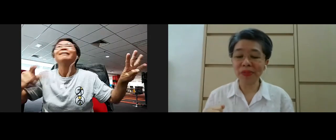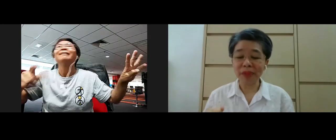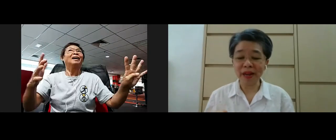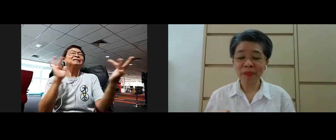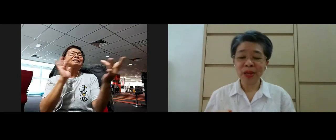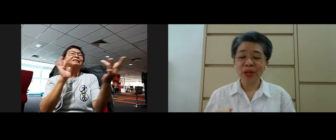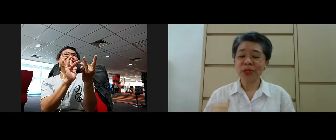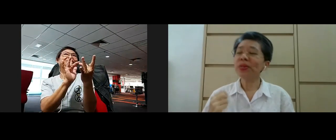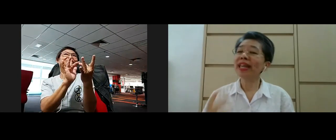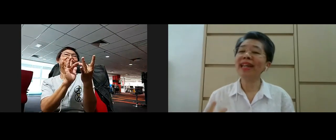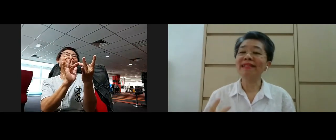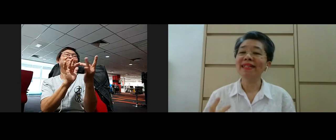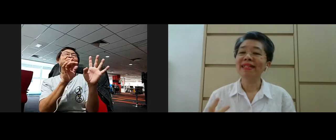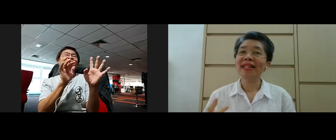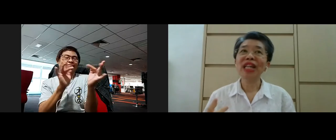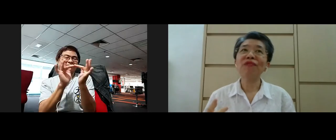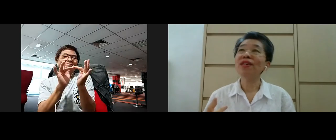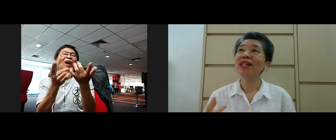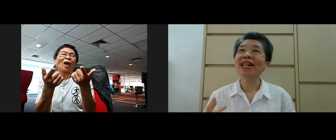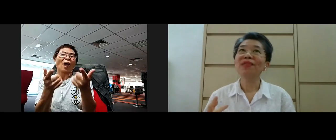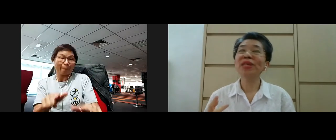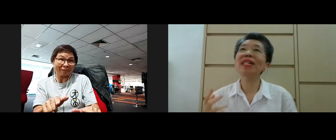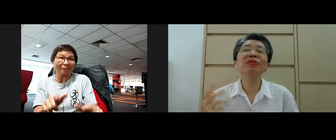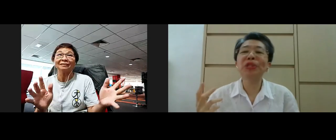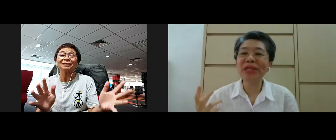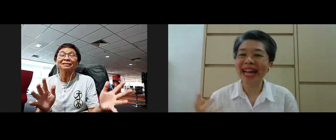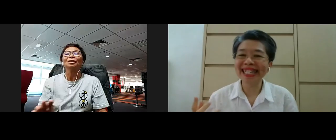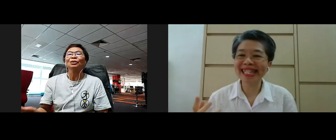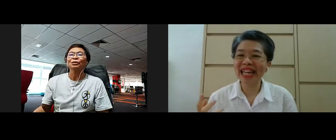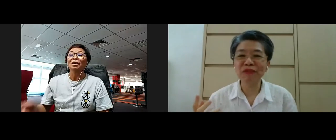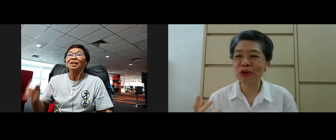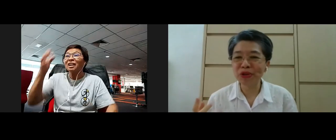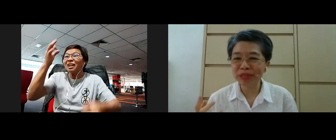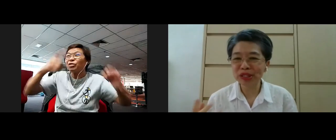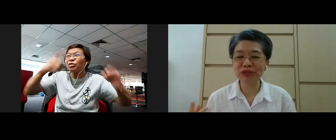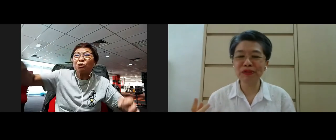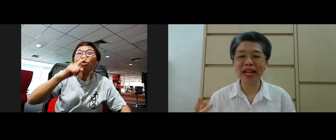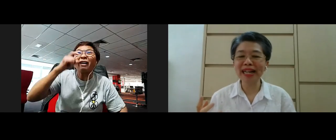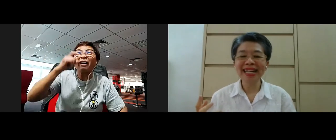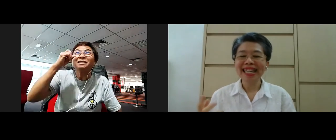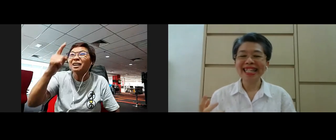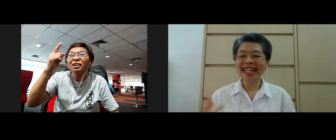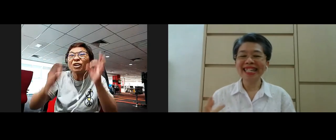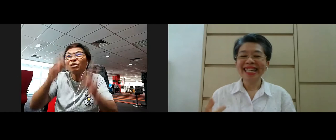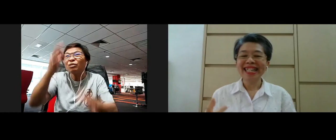comes so again if we still don't understand the four noble truth